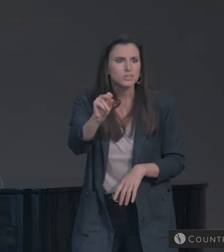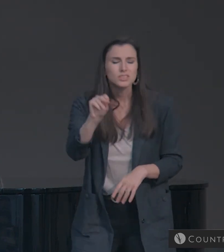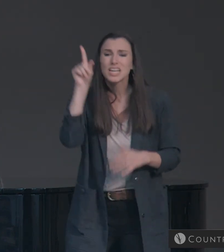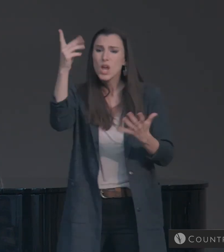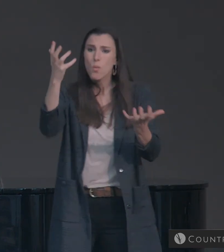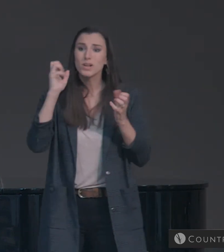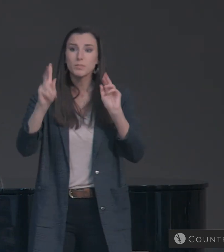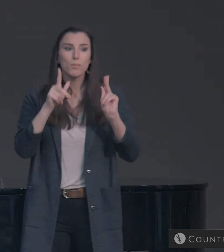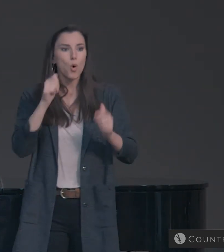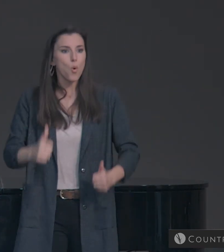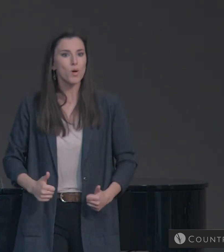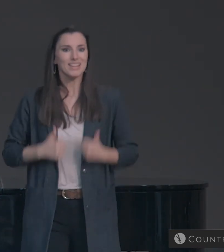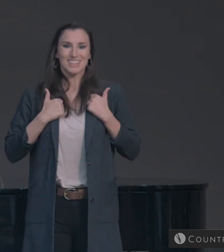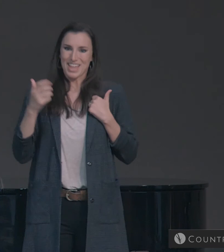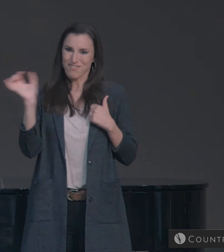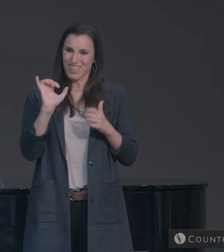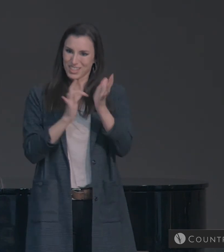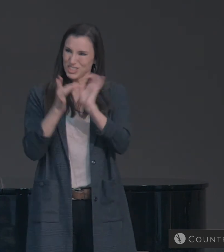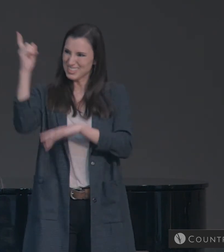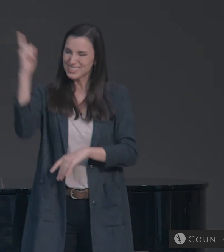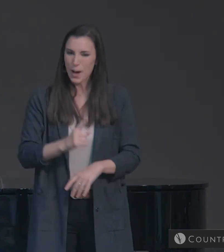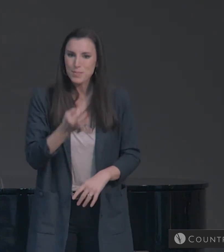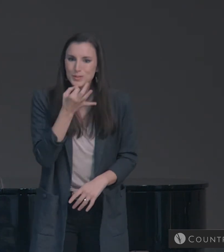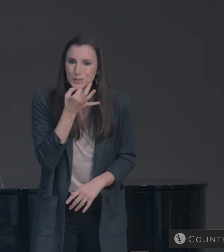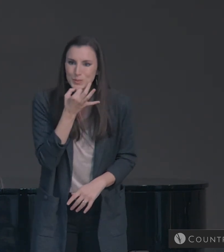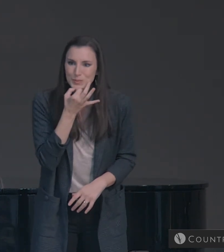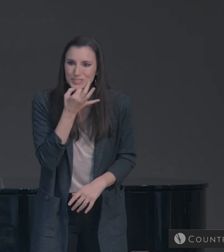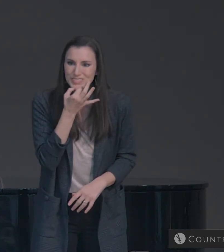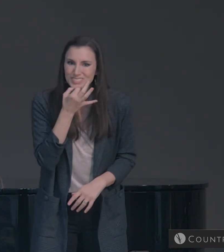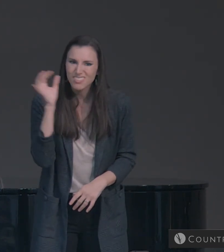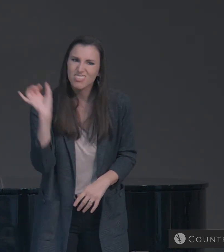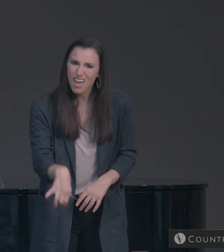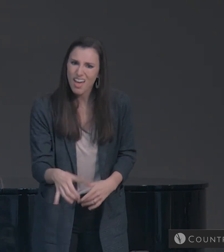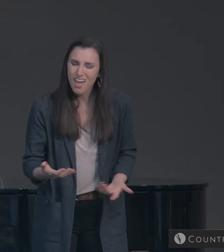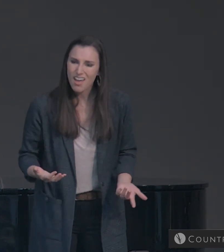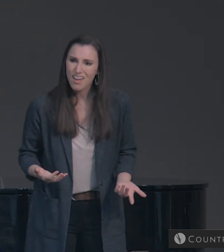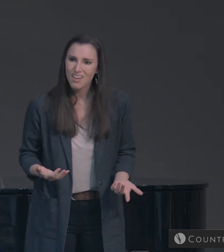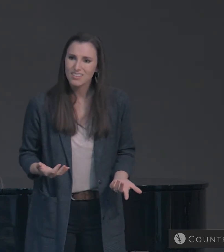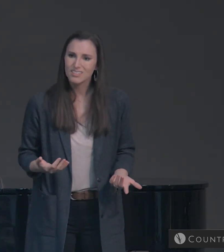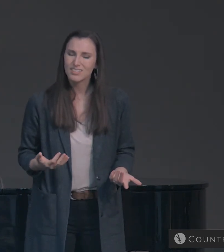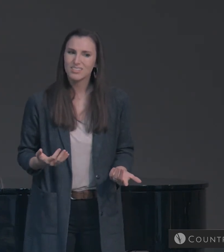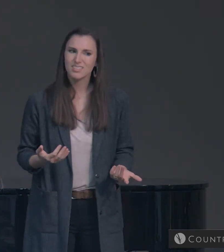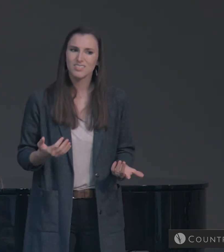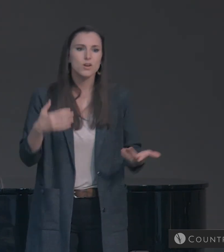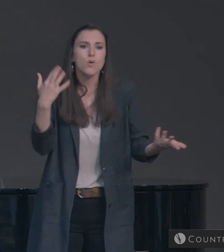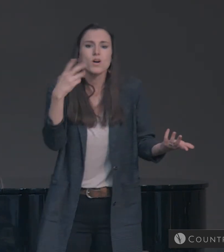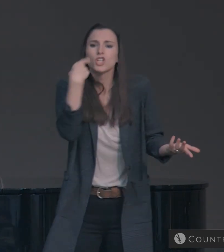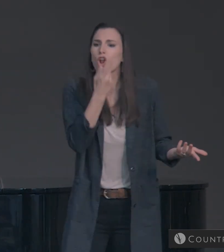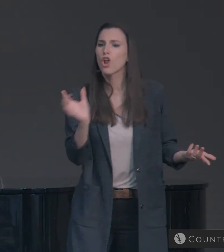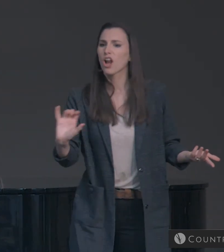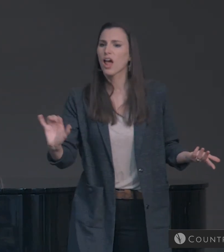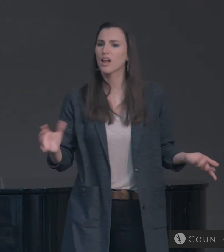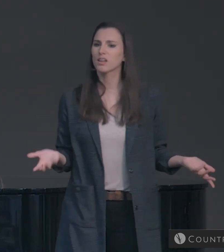who live like Jesus is coming back soon. What does that look like?